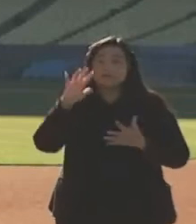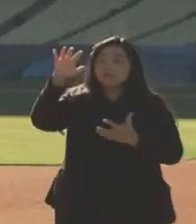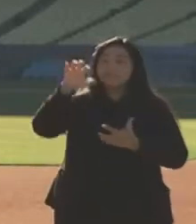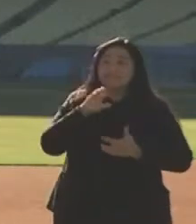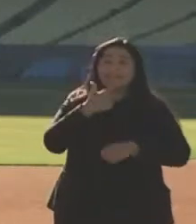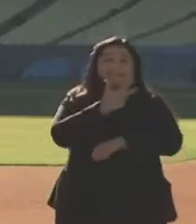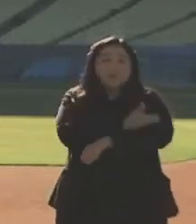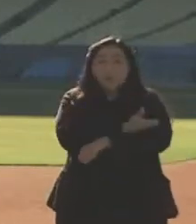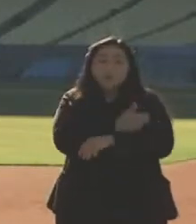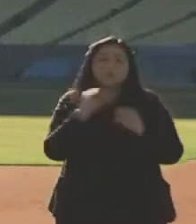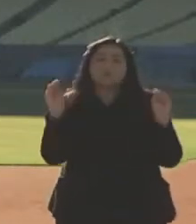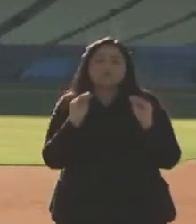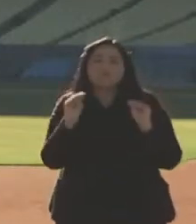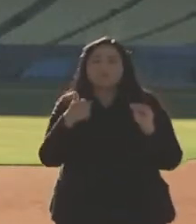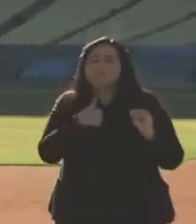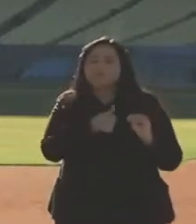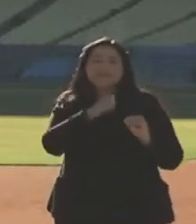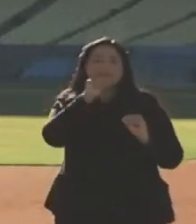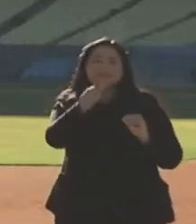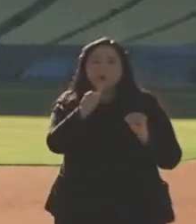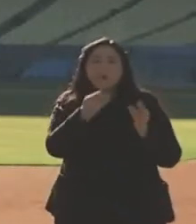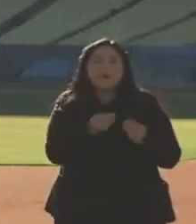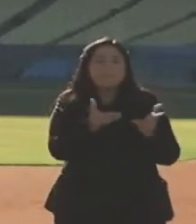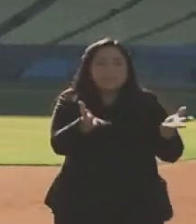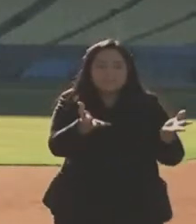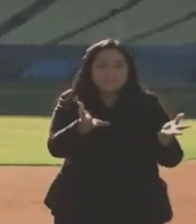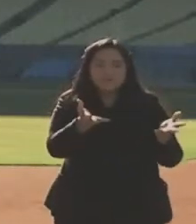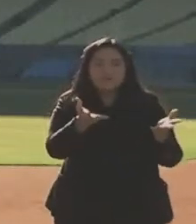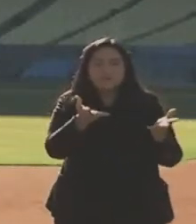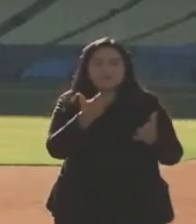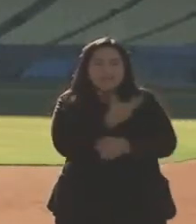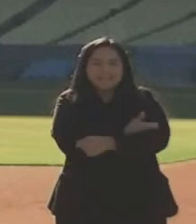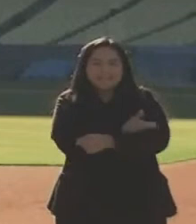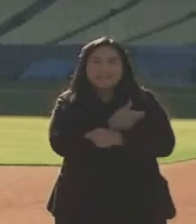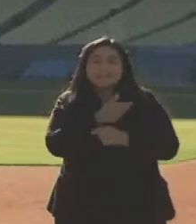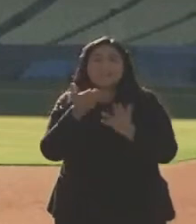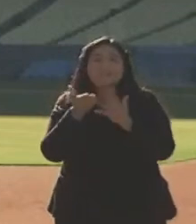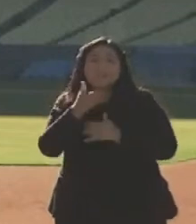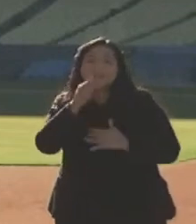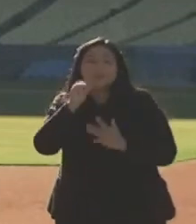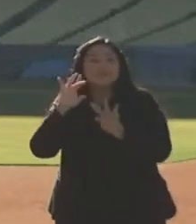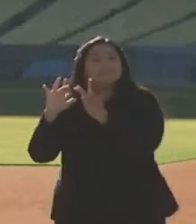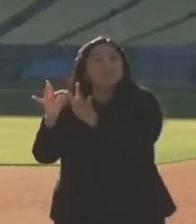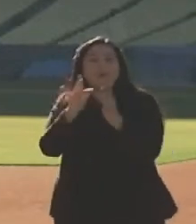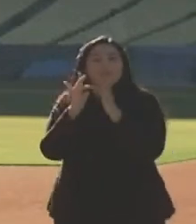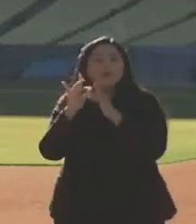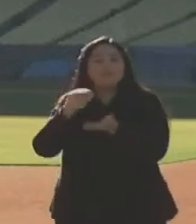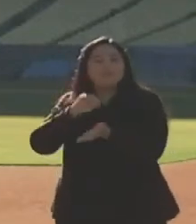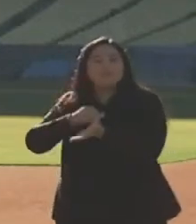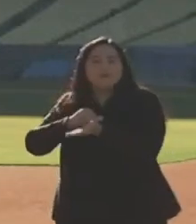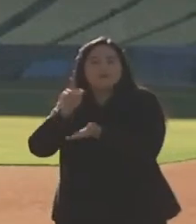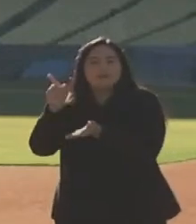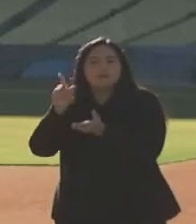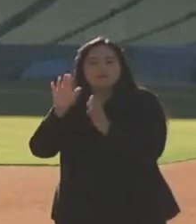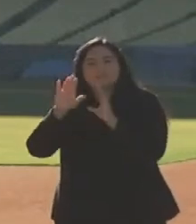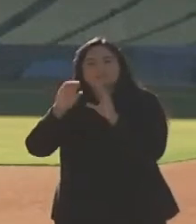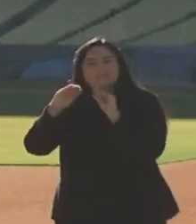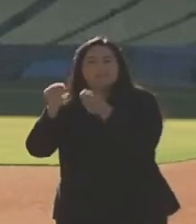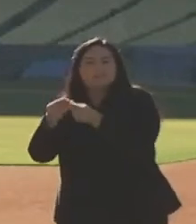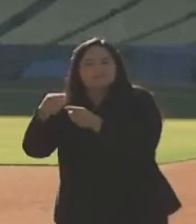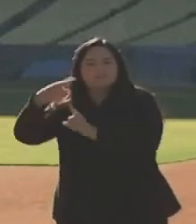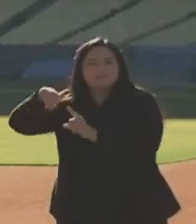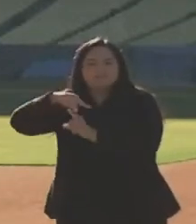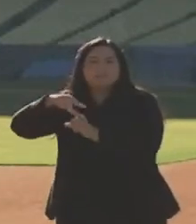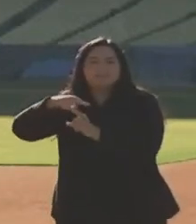doesn't directly administer the vaccine. That's done through a network of providers, not dissimilar to the network that's well established